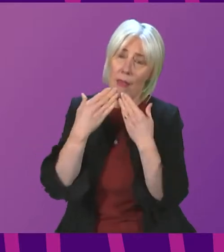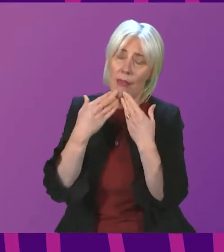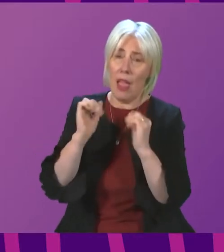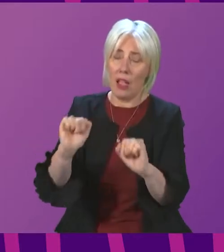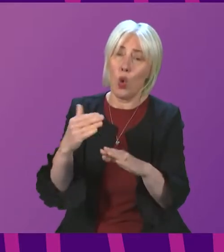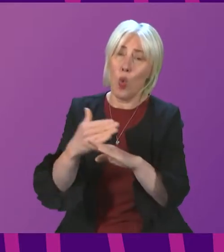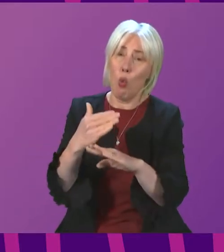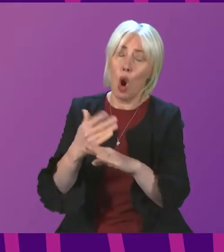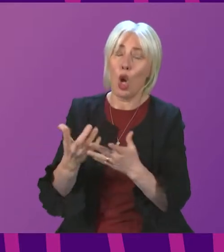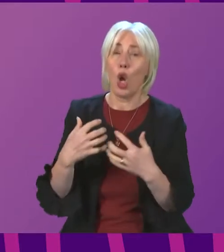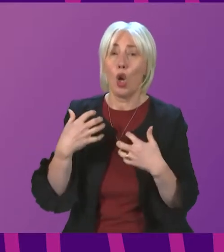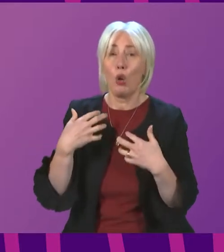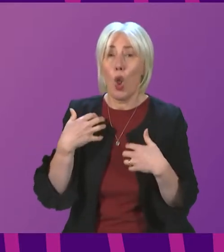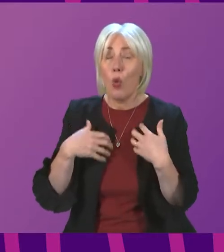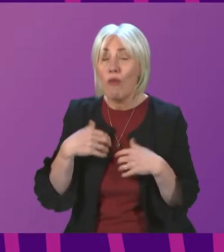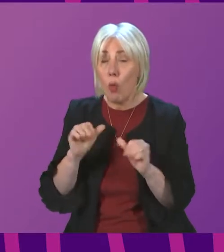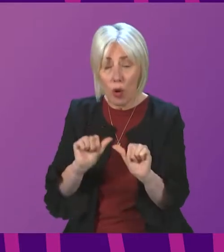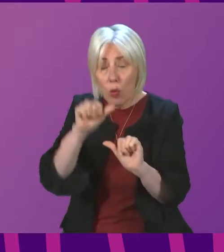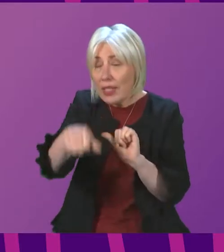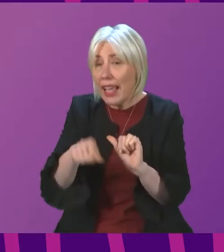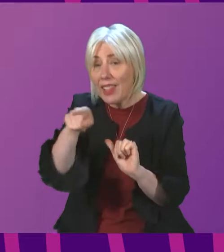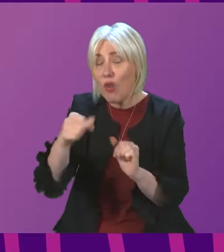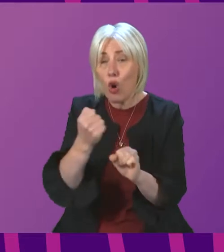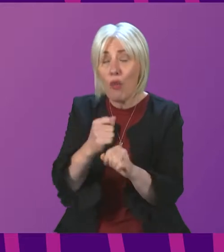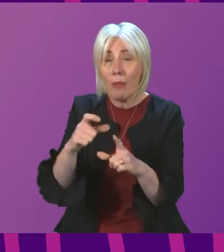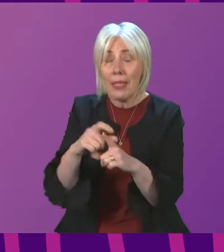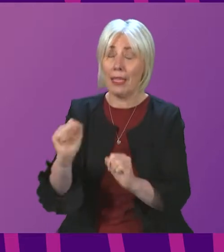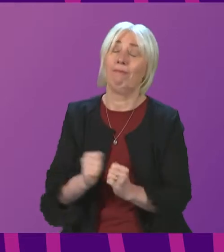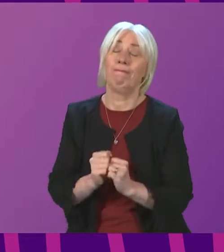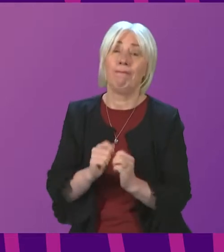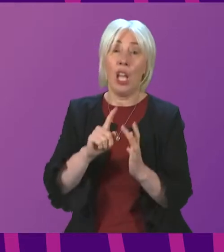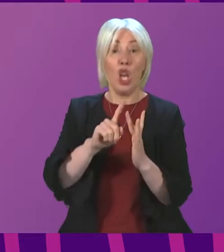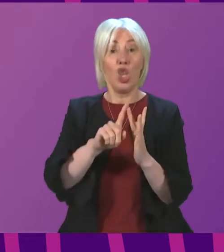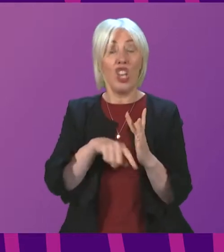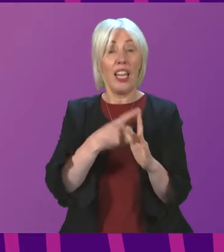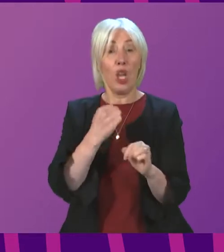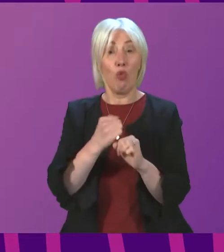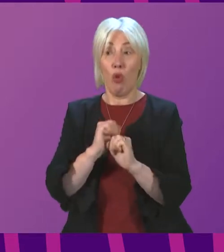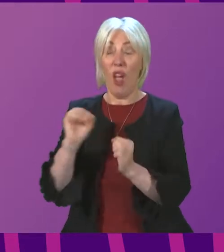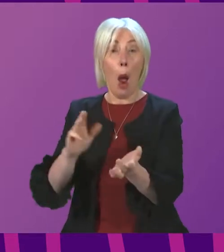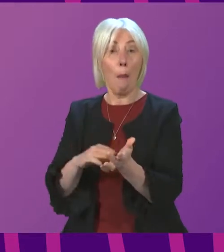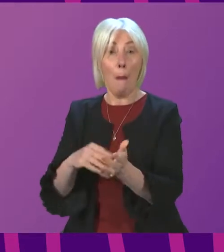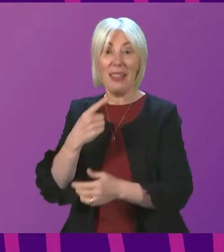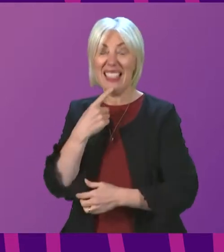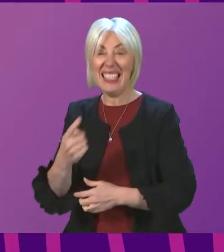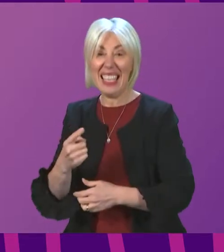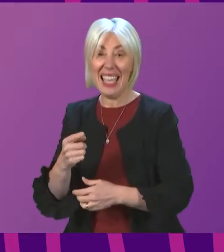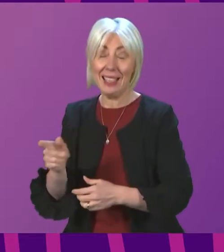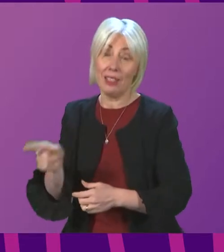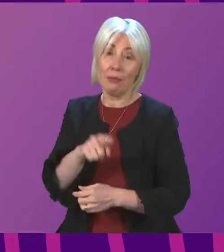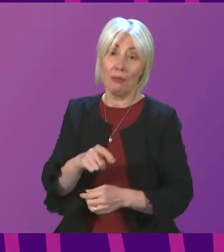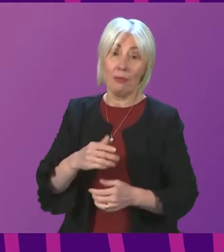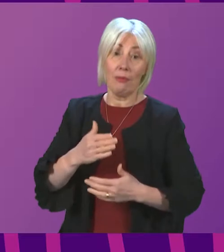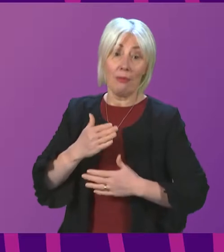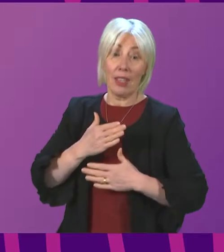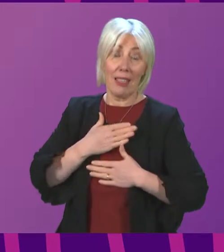and look forward to what's next for him. Jenny Gilruth, who, according to her mum, has far more affection for Willie Rennie than her